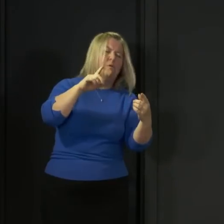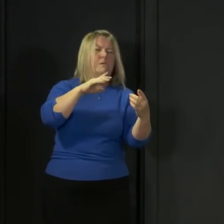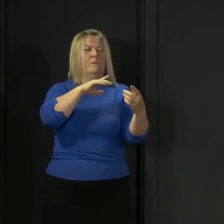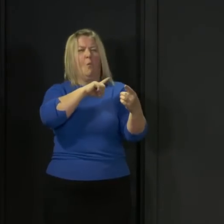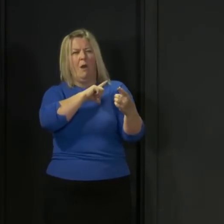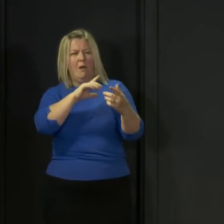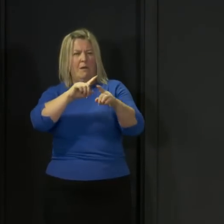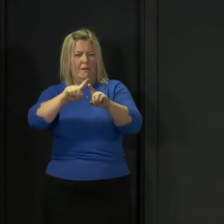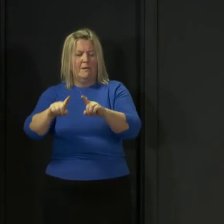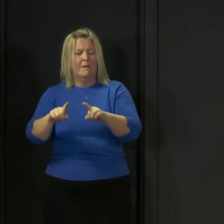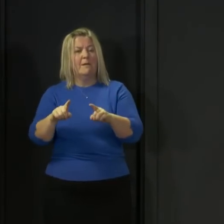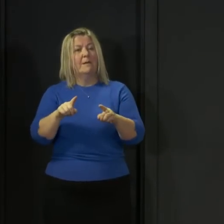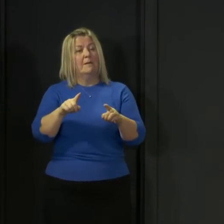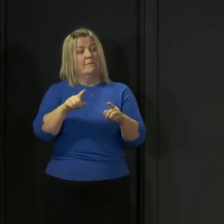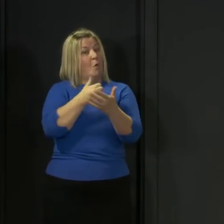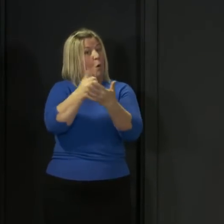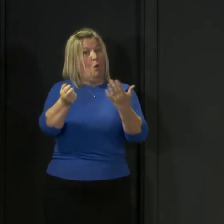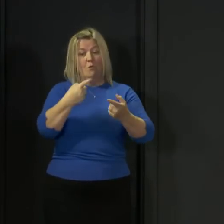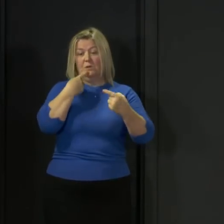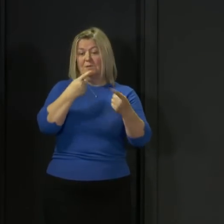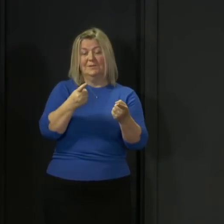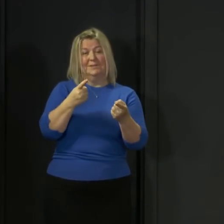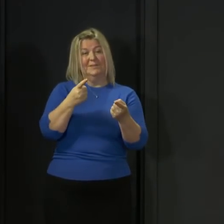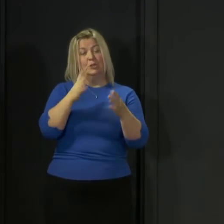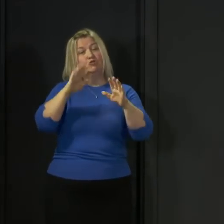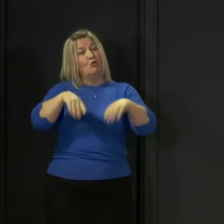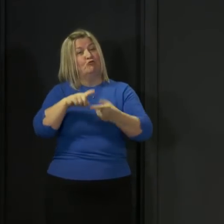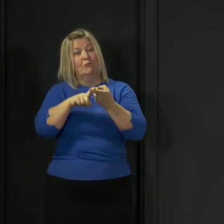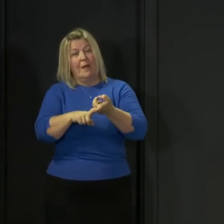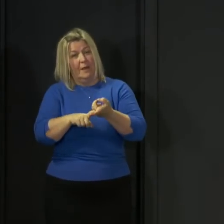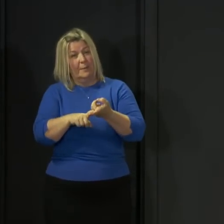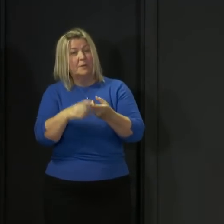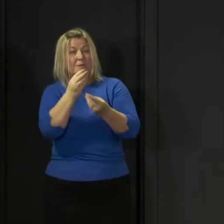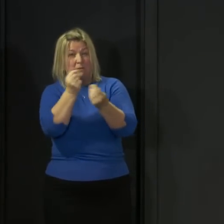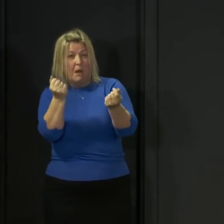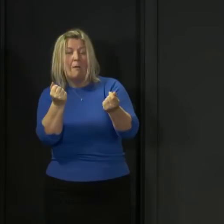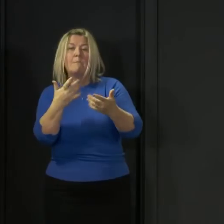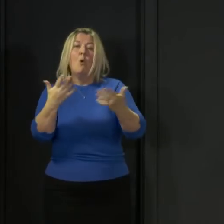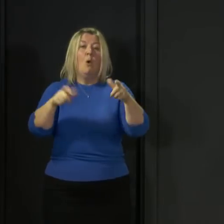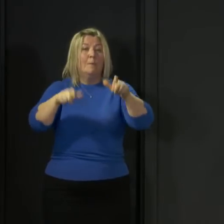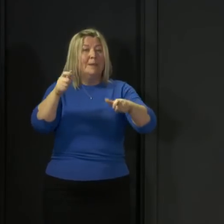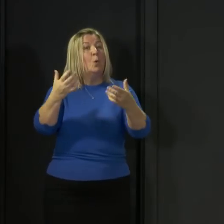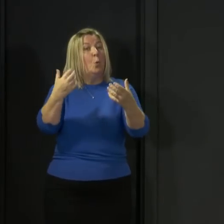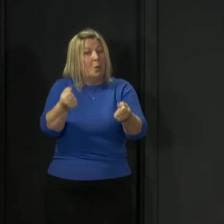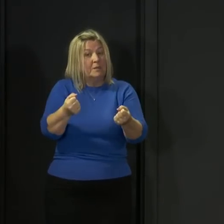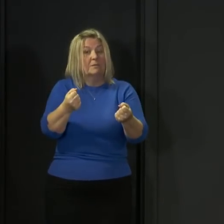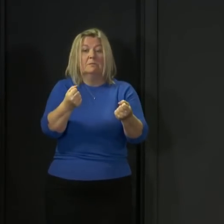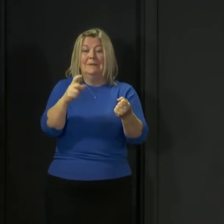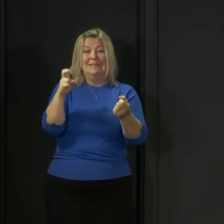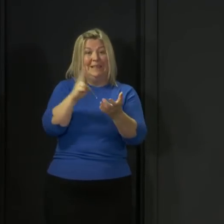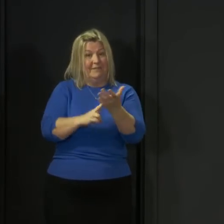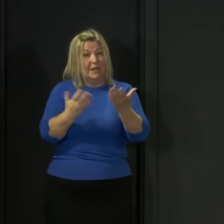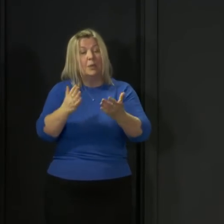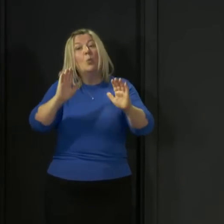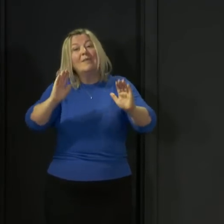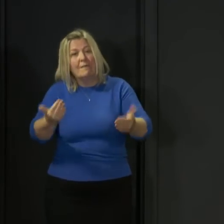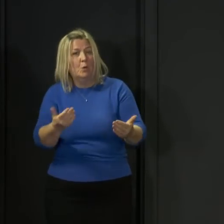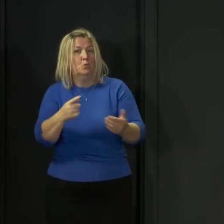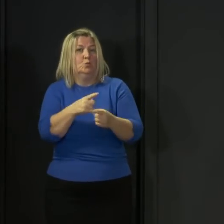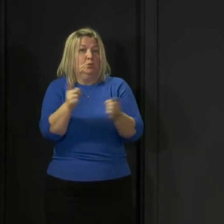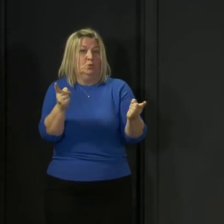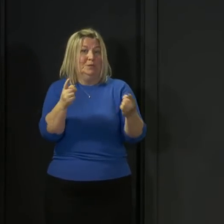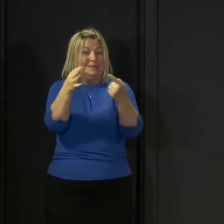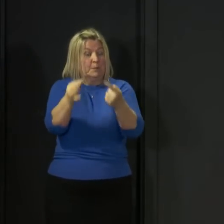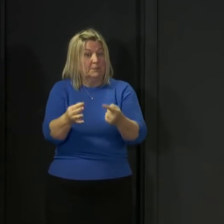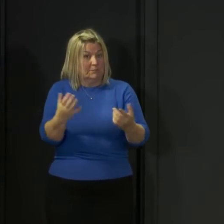test will be less reliable and talk particularly about asymptomatic people I think Gregor has said before that the reliability of the test for people with symptoms is